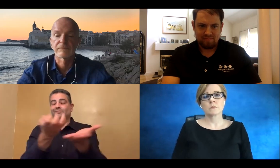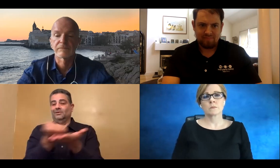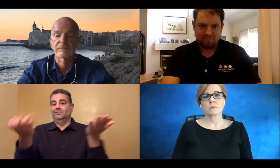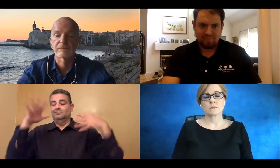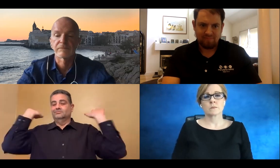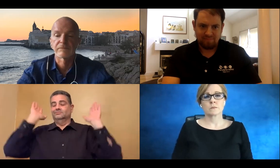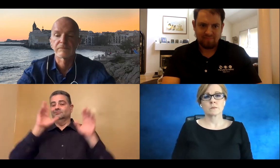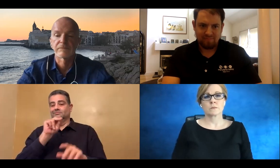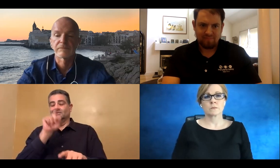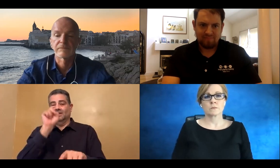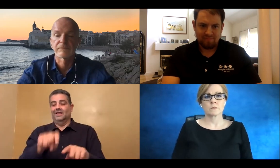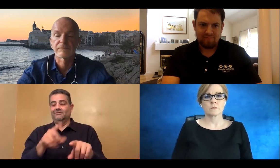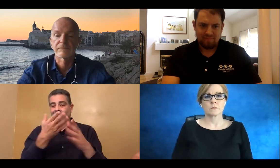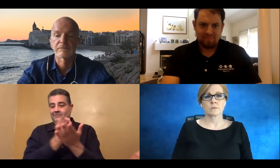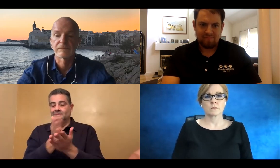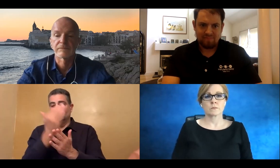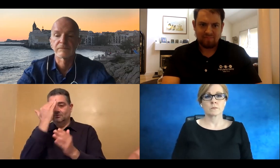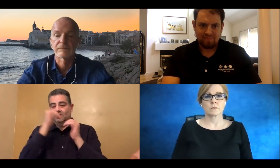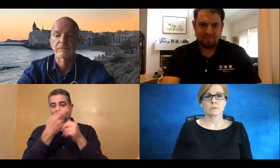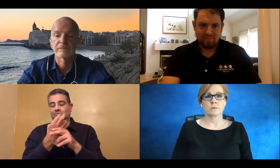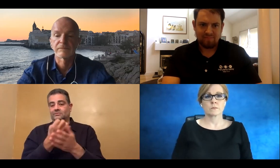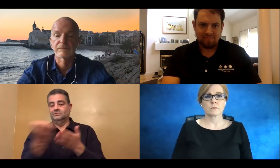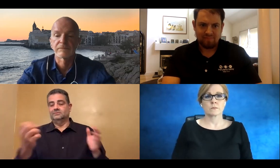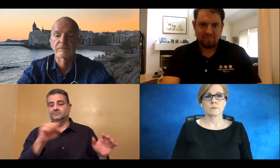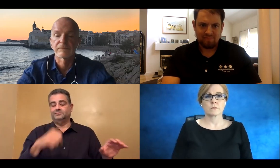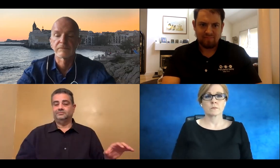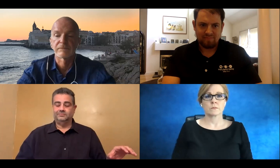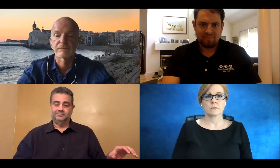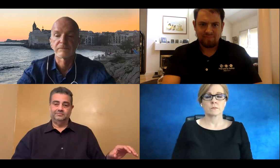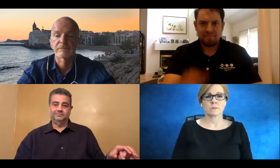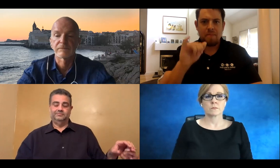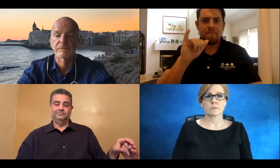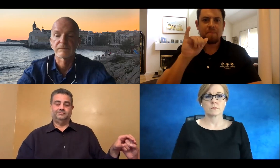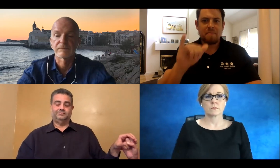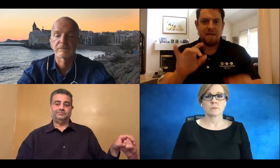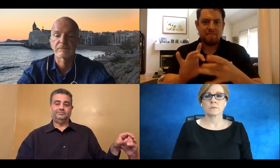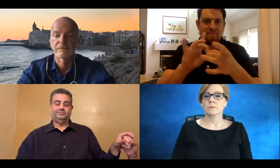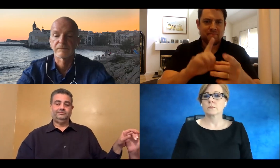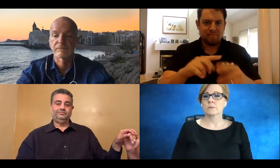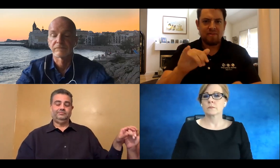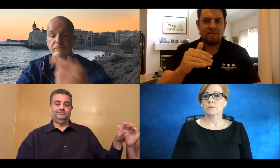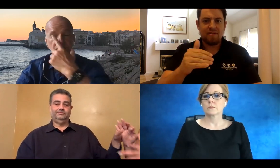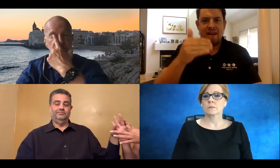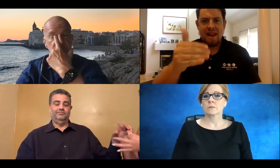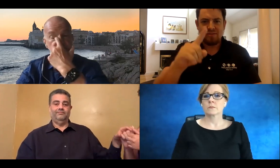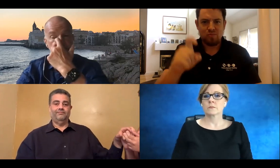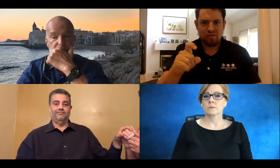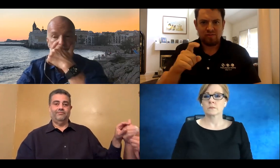question. Deaf blind people do need a lot of training. can't just drop the equipment in their laps and expect them to get going with it.